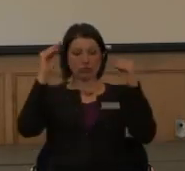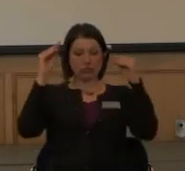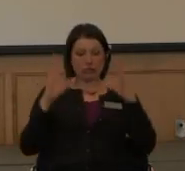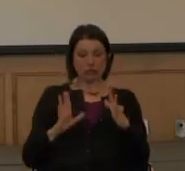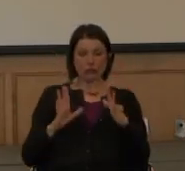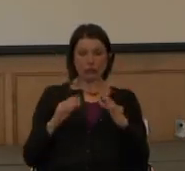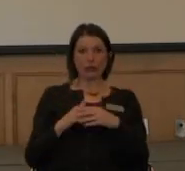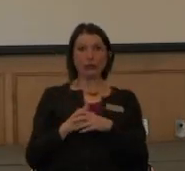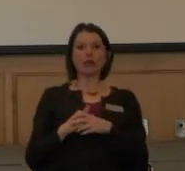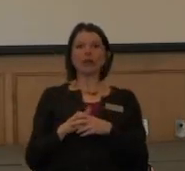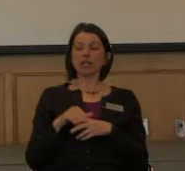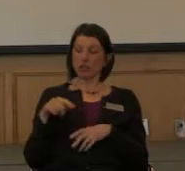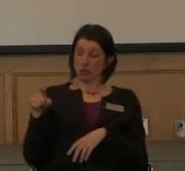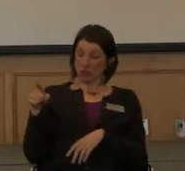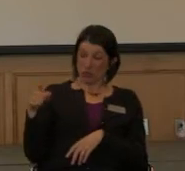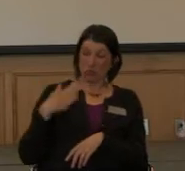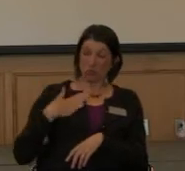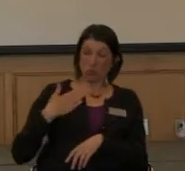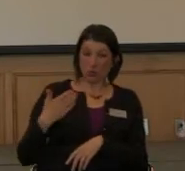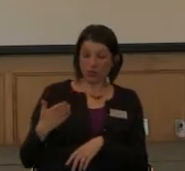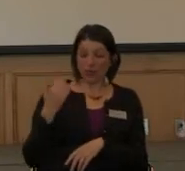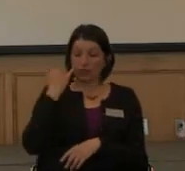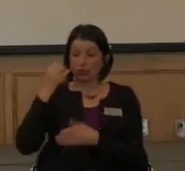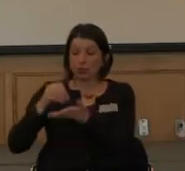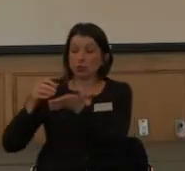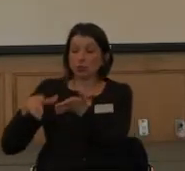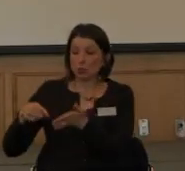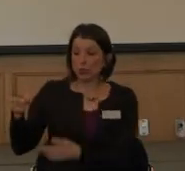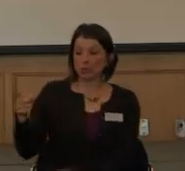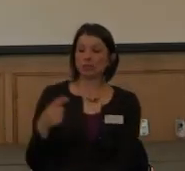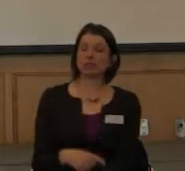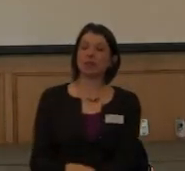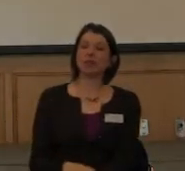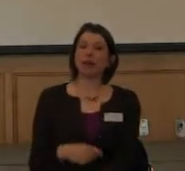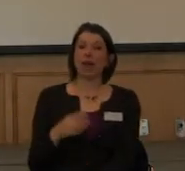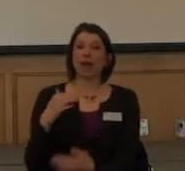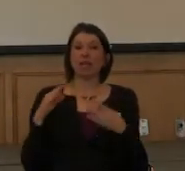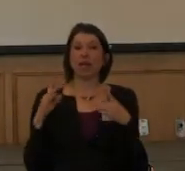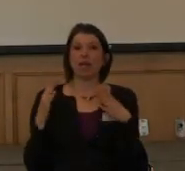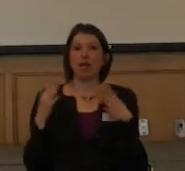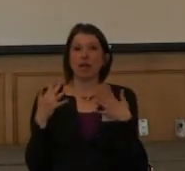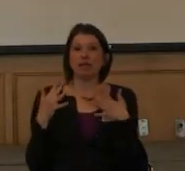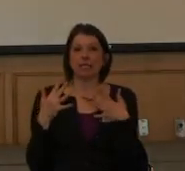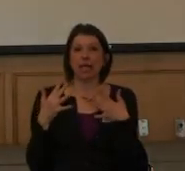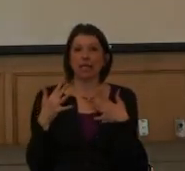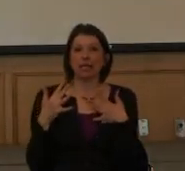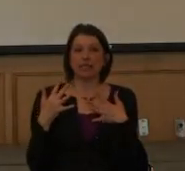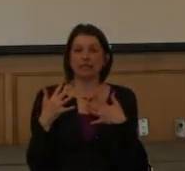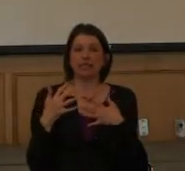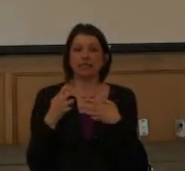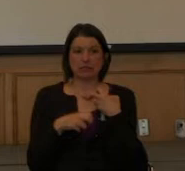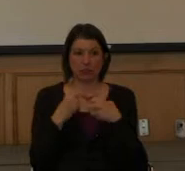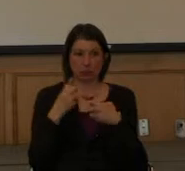willing, if you have a student who, you know, has an anxiety disorder, and when they take a test in a